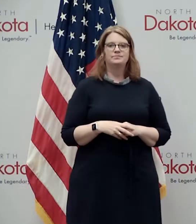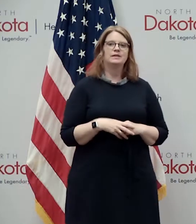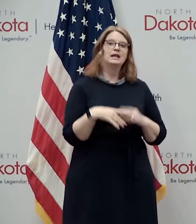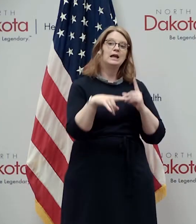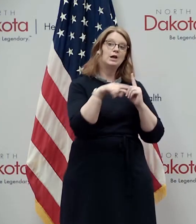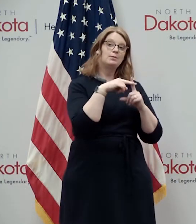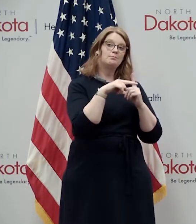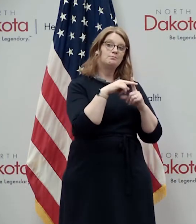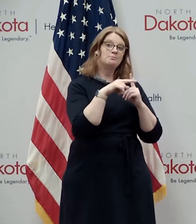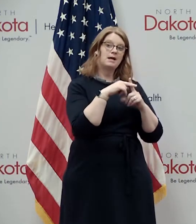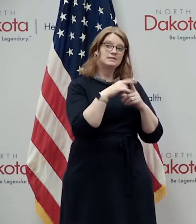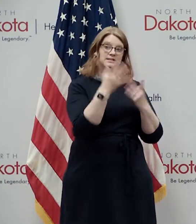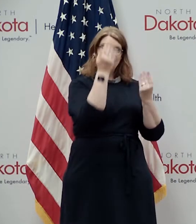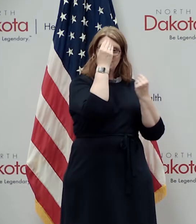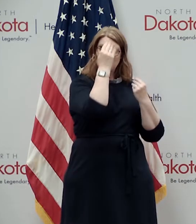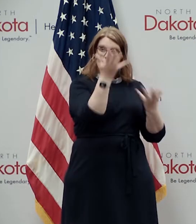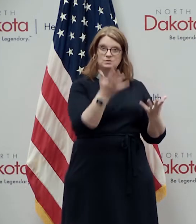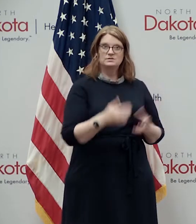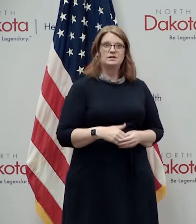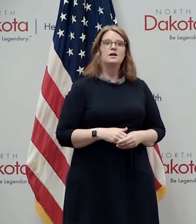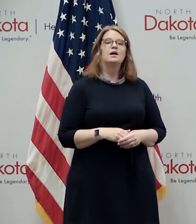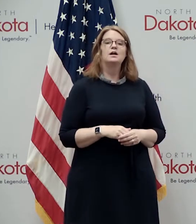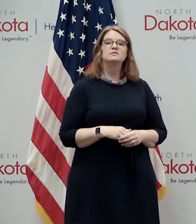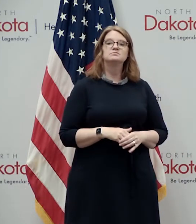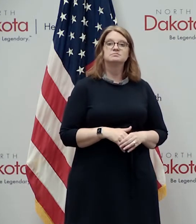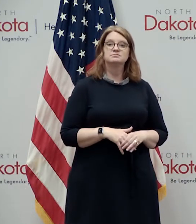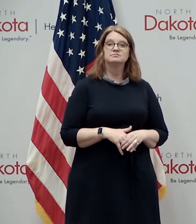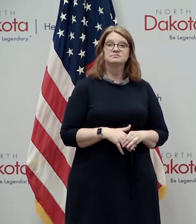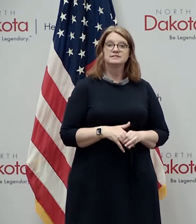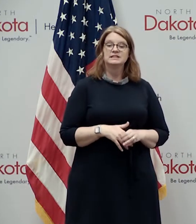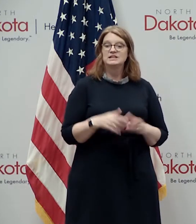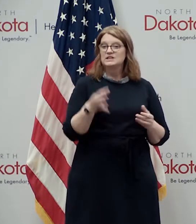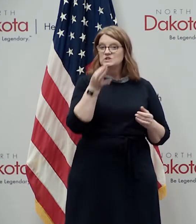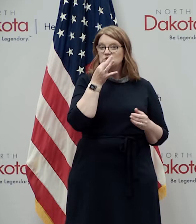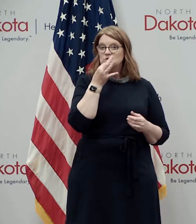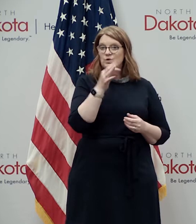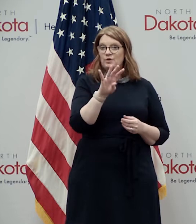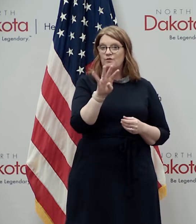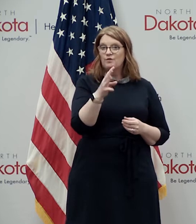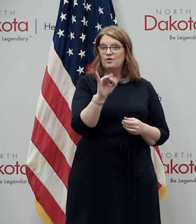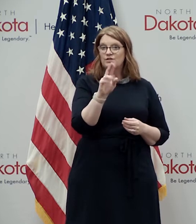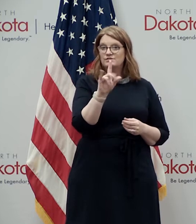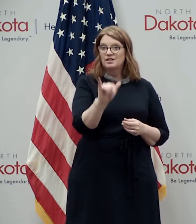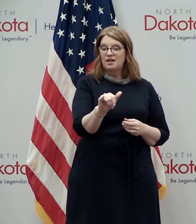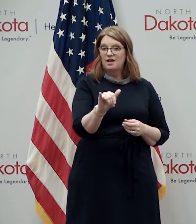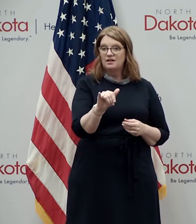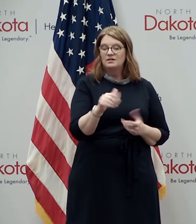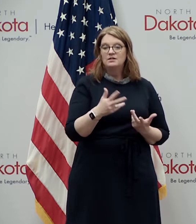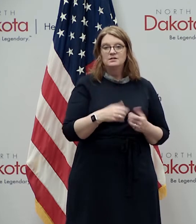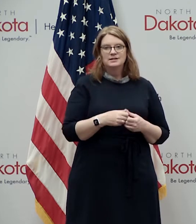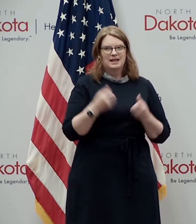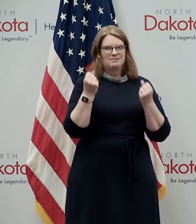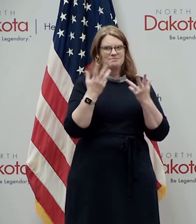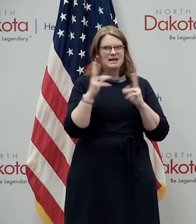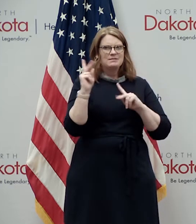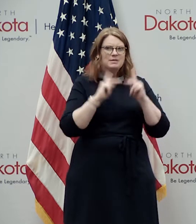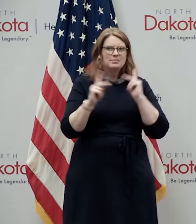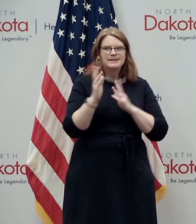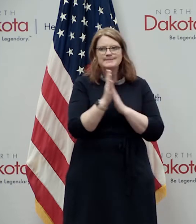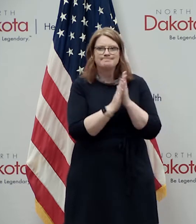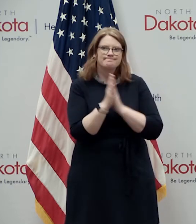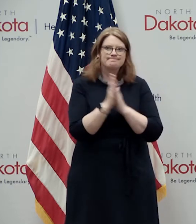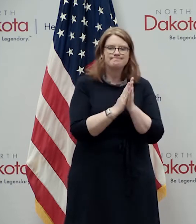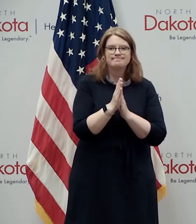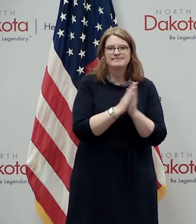we know that as fourth of july approaching quickly we know there are many north dakotans hoping to finalize their plans for the holiday